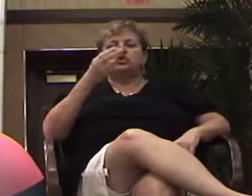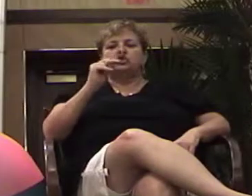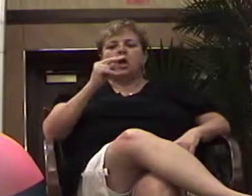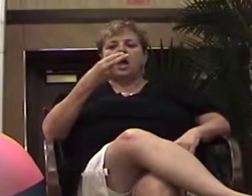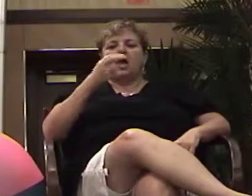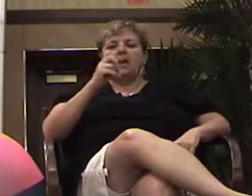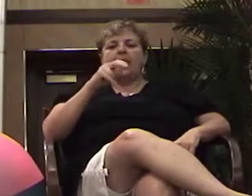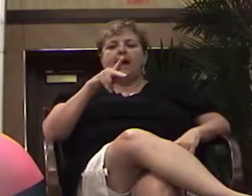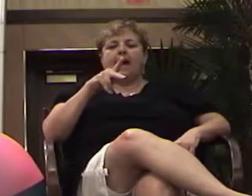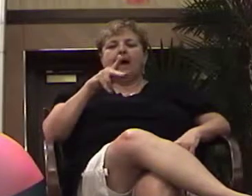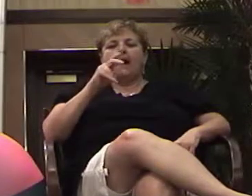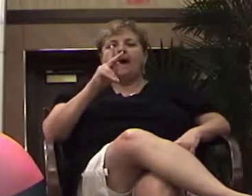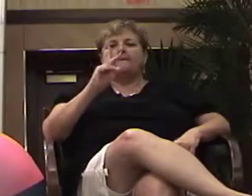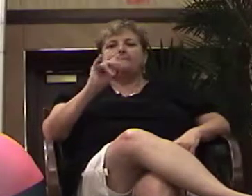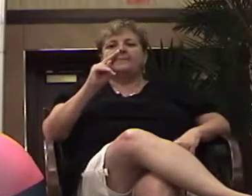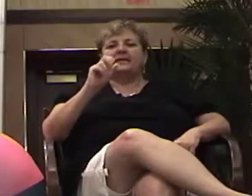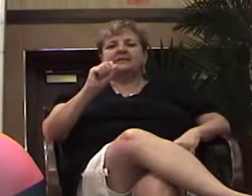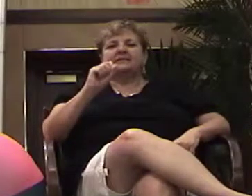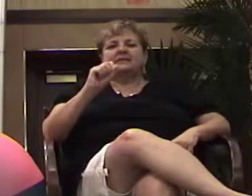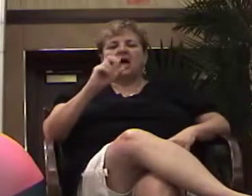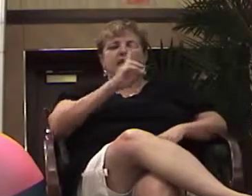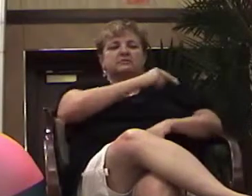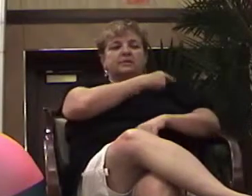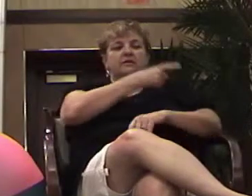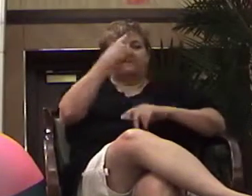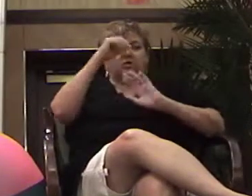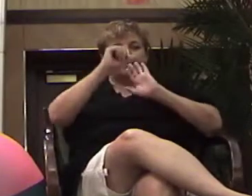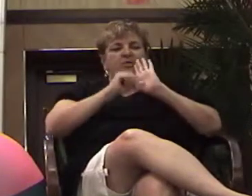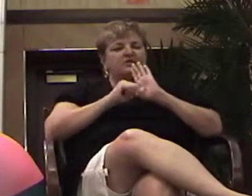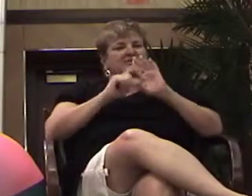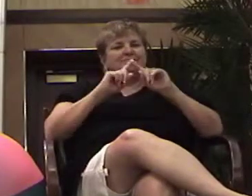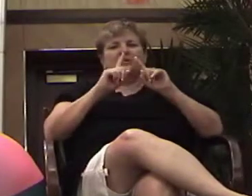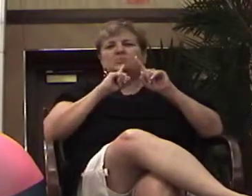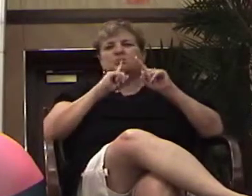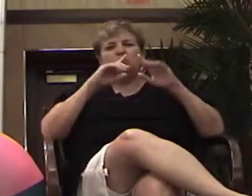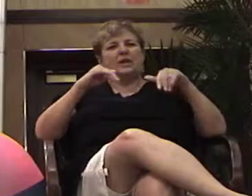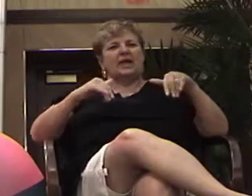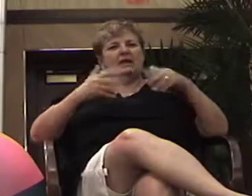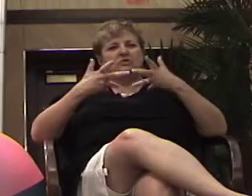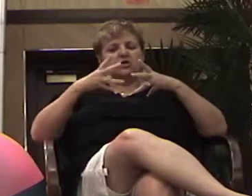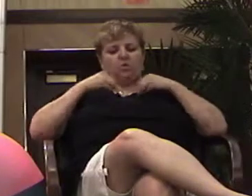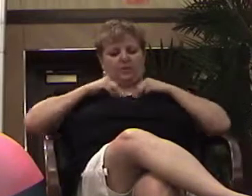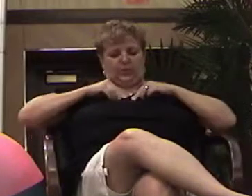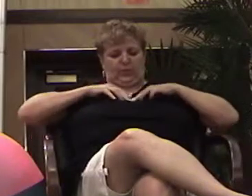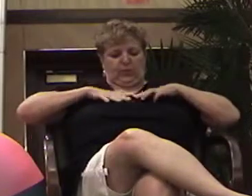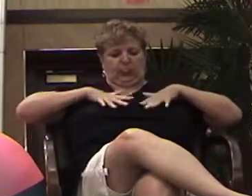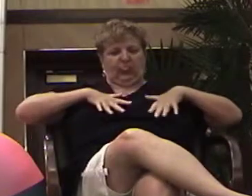But when they opened him up, it had spread through his chest. And it was inoperable.